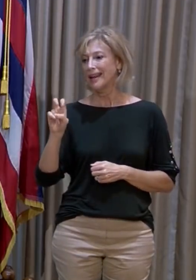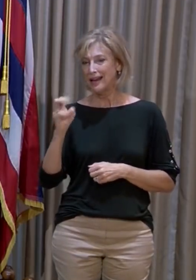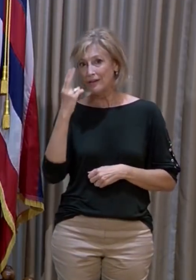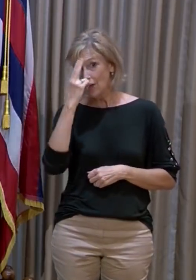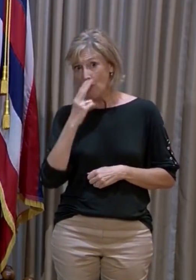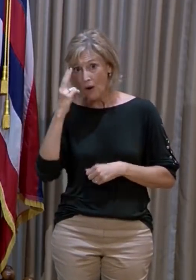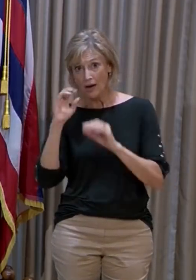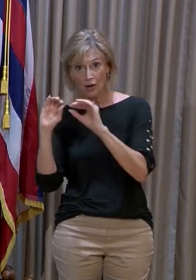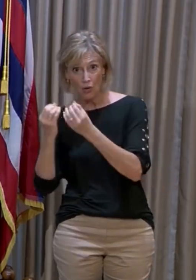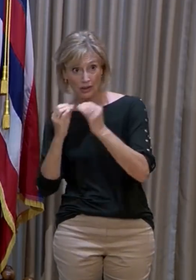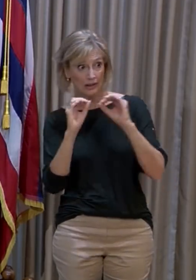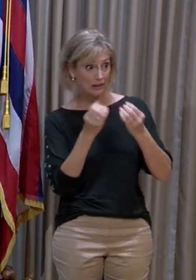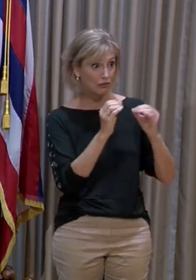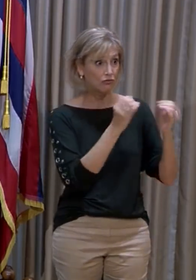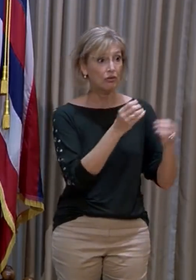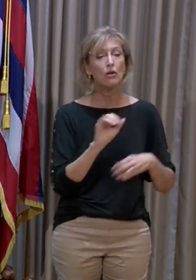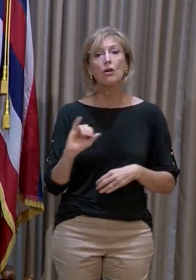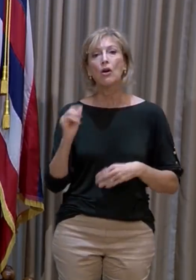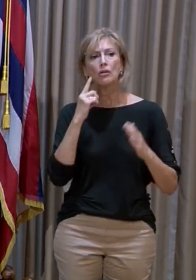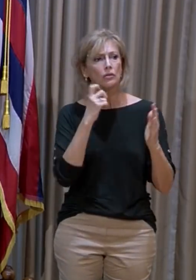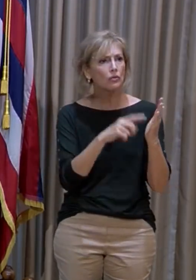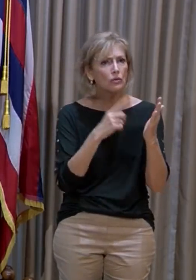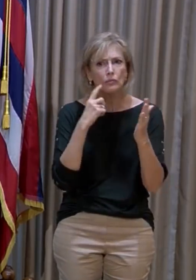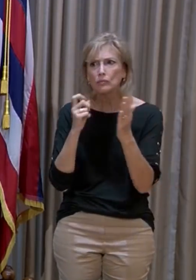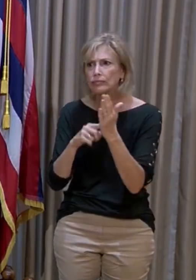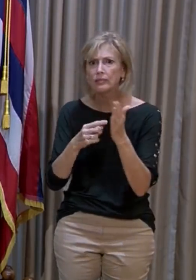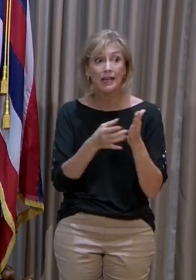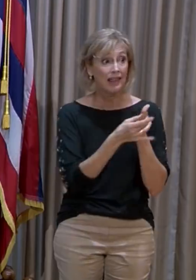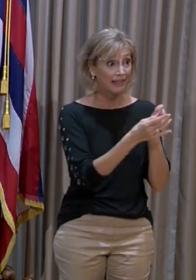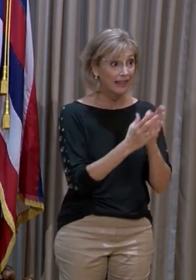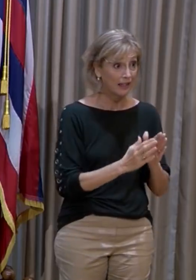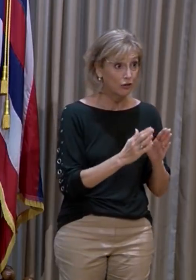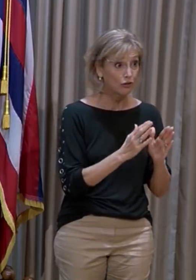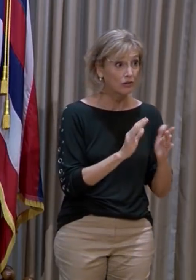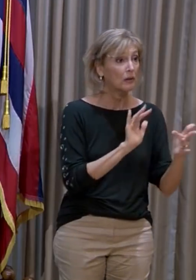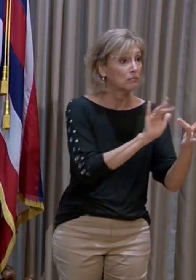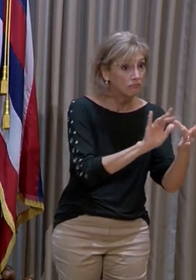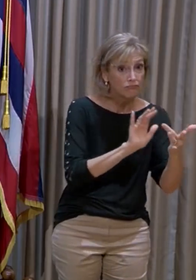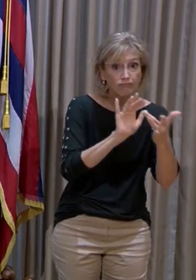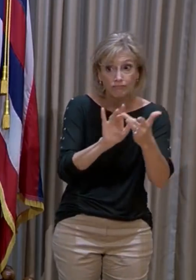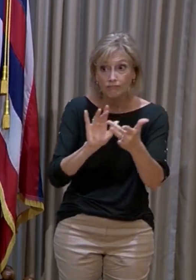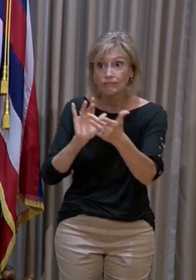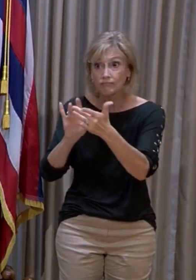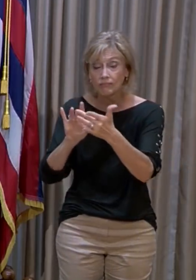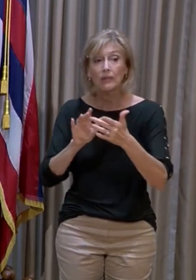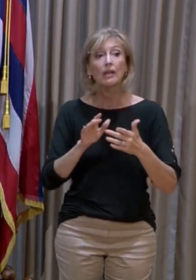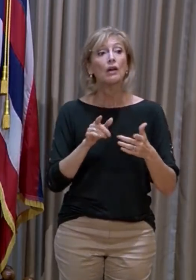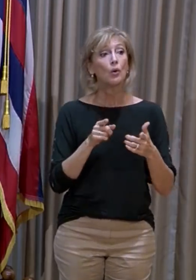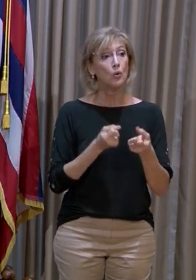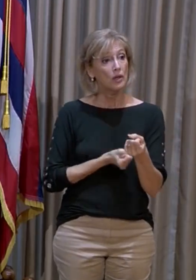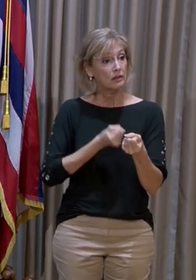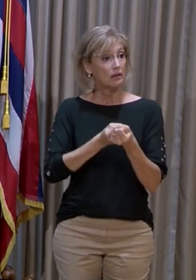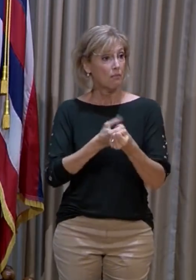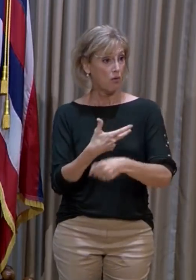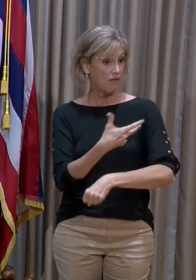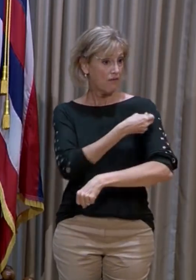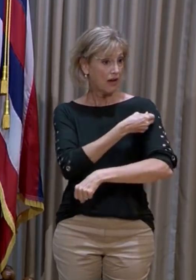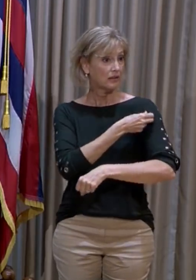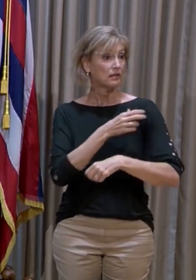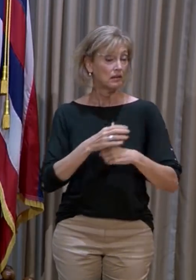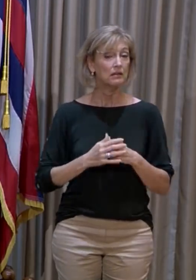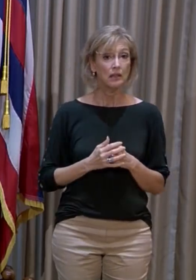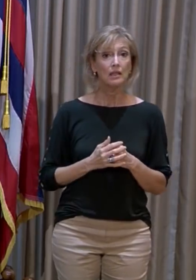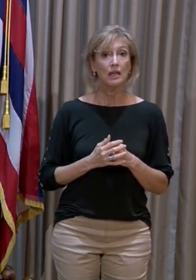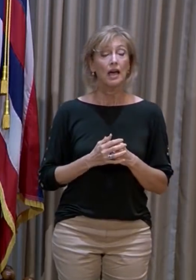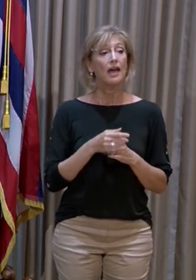as well as identifying leaders within those communities who support vaccination and who